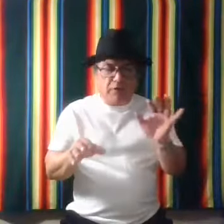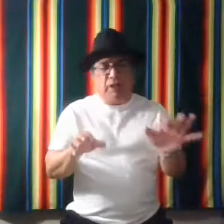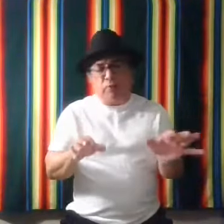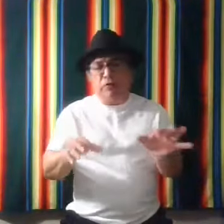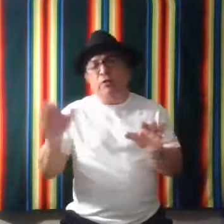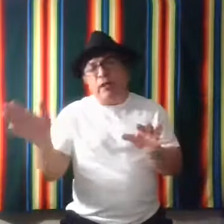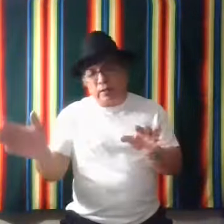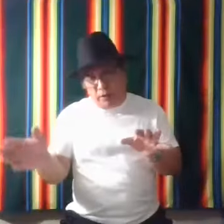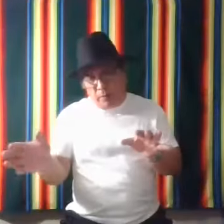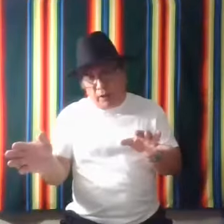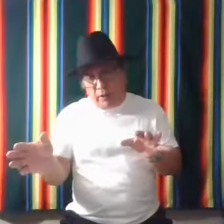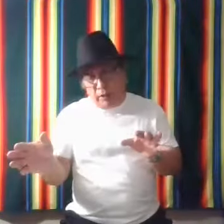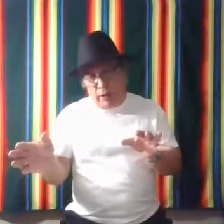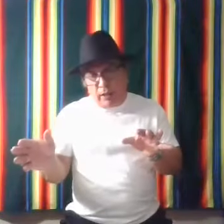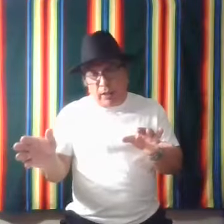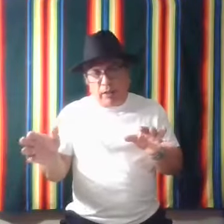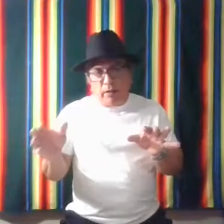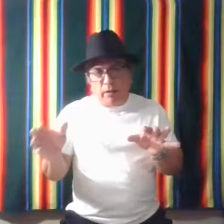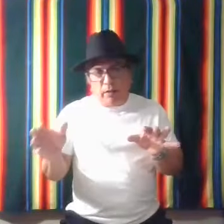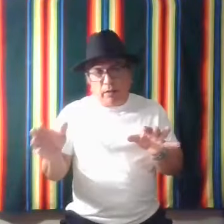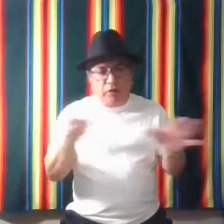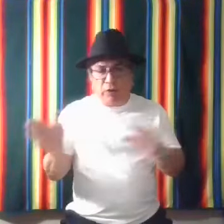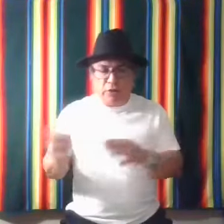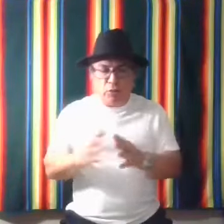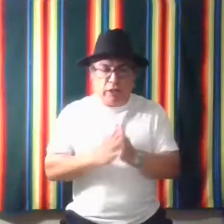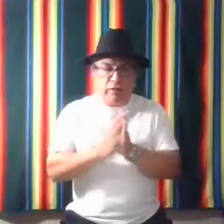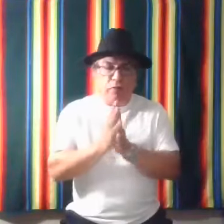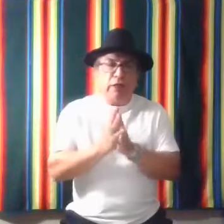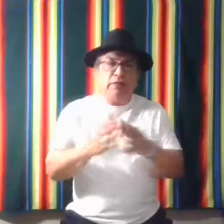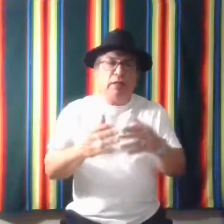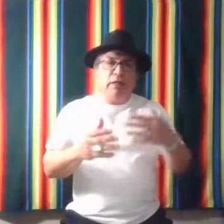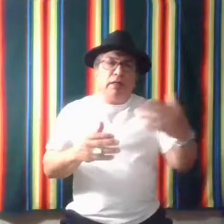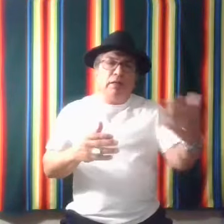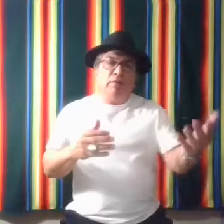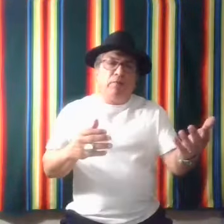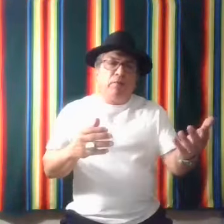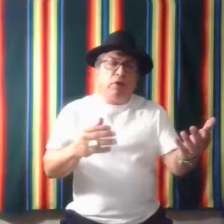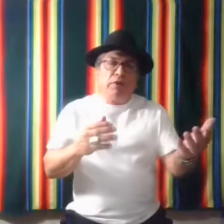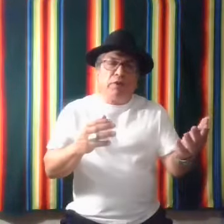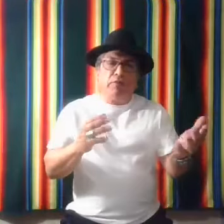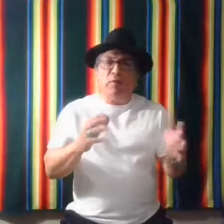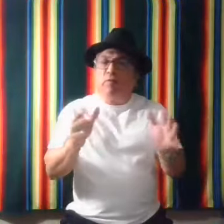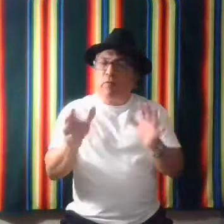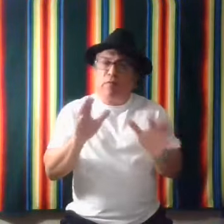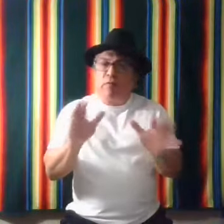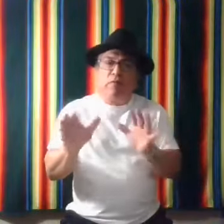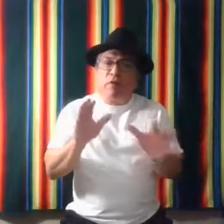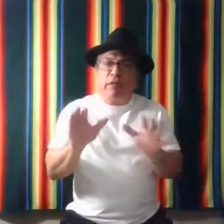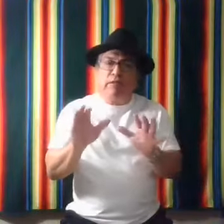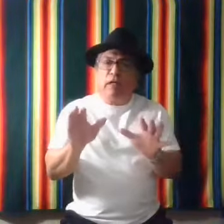see differences and similarities. Uh, I've been reviewing this week, different ways, um, watching different, different sign